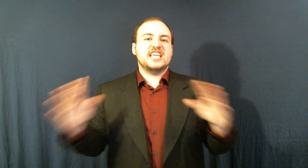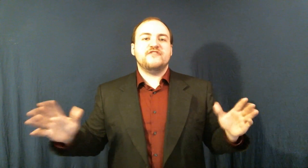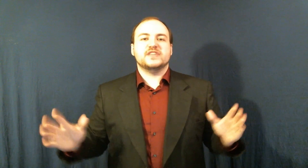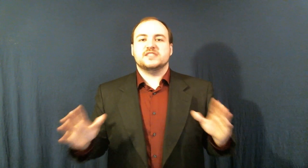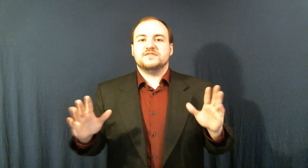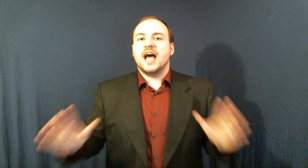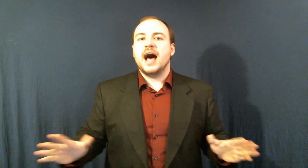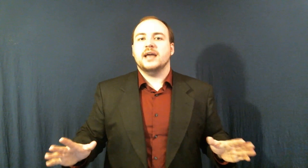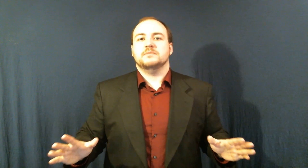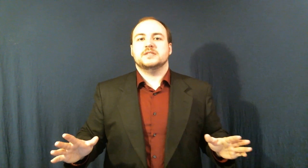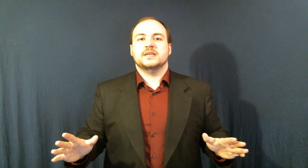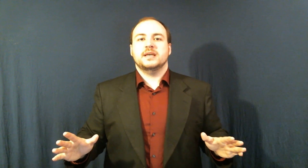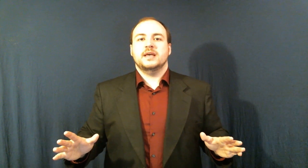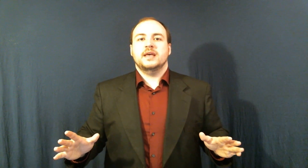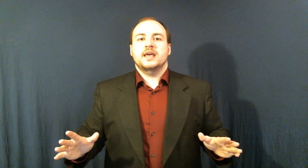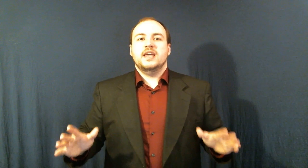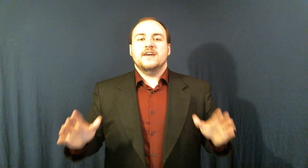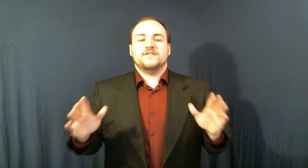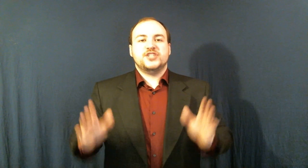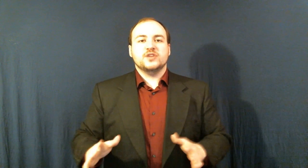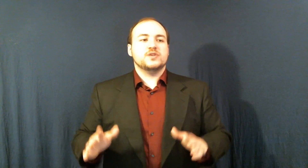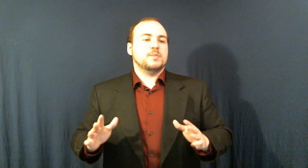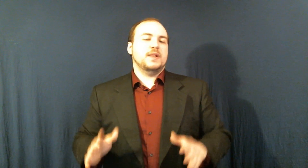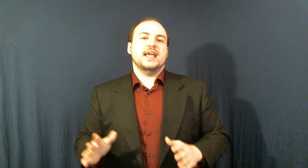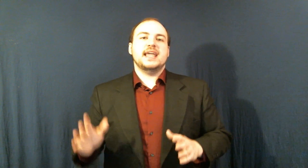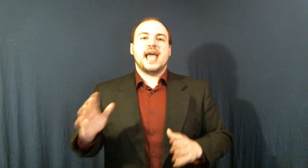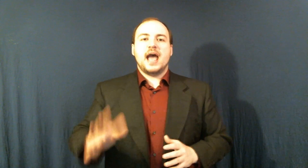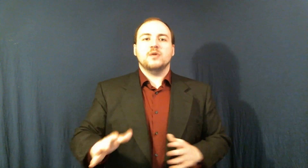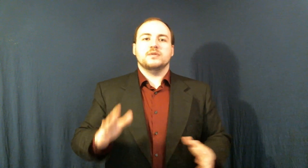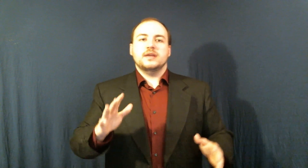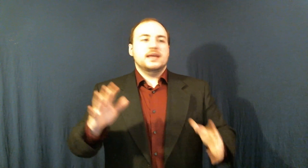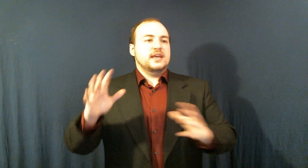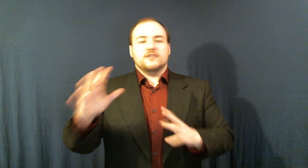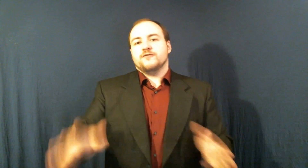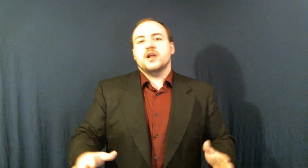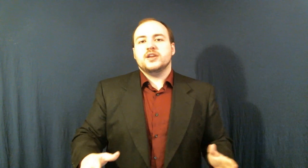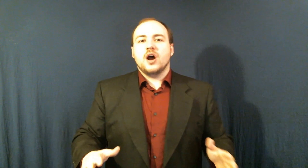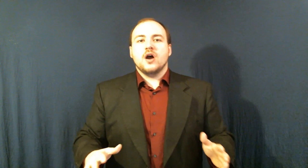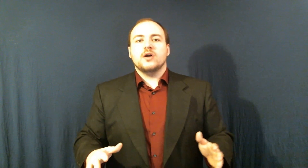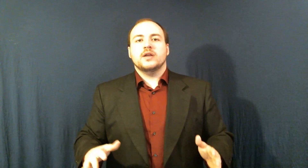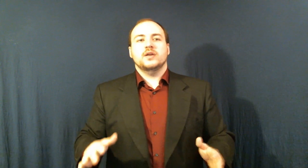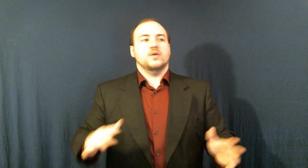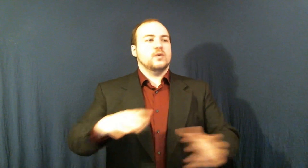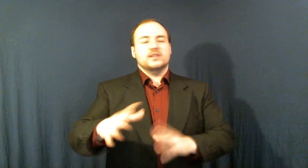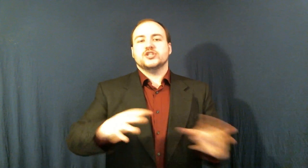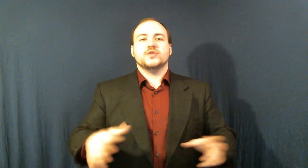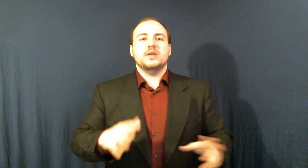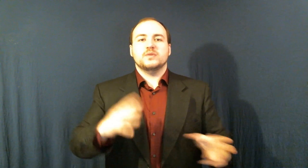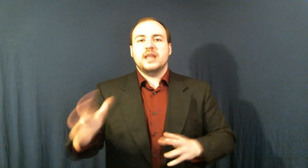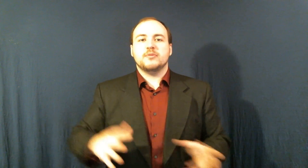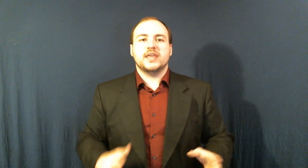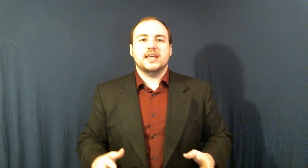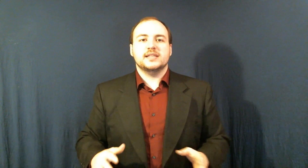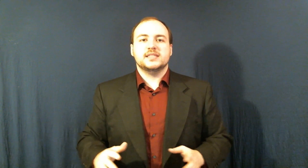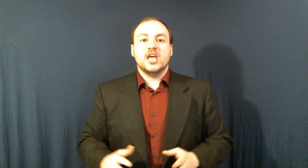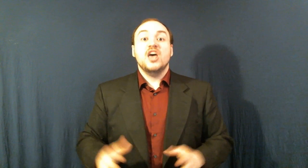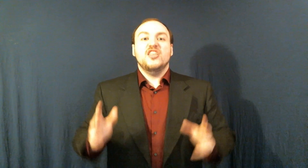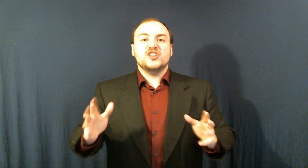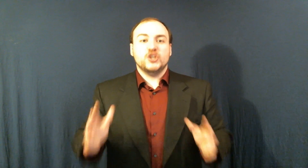safest of times If children are playing out in the front yard or in the street with neighbor kids there's